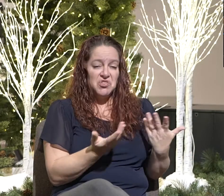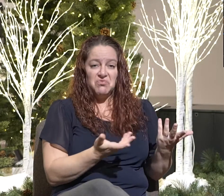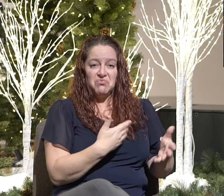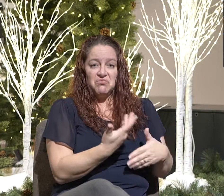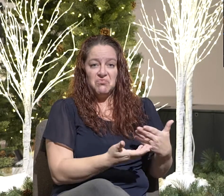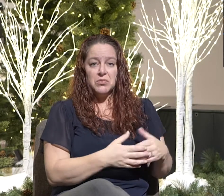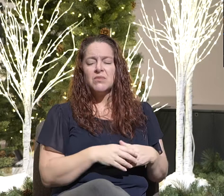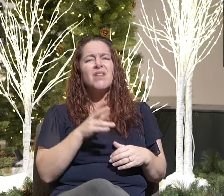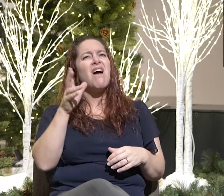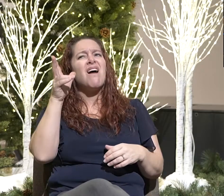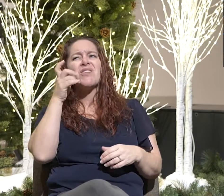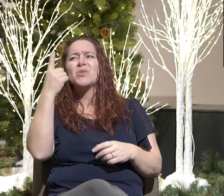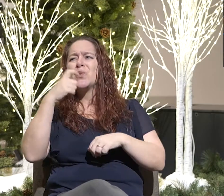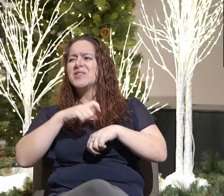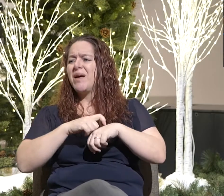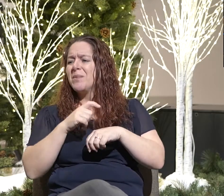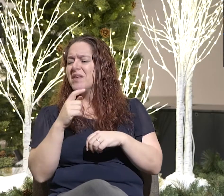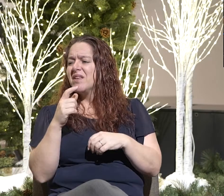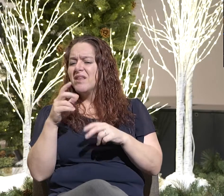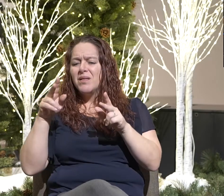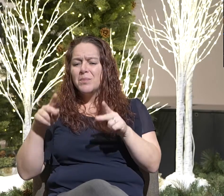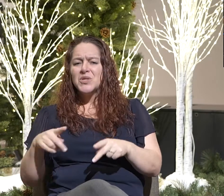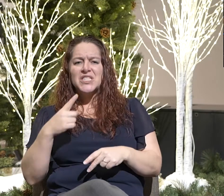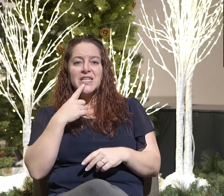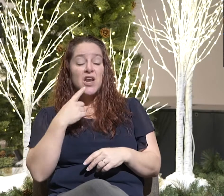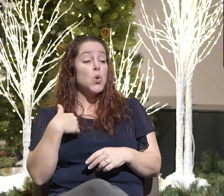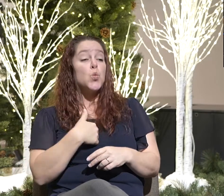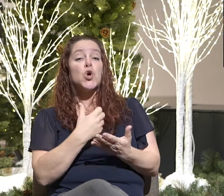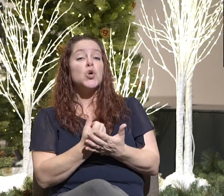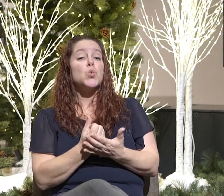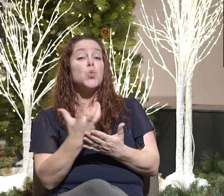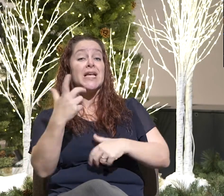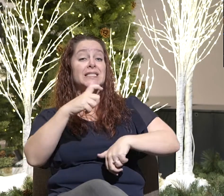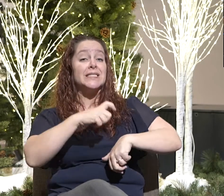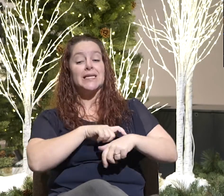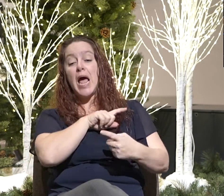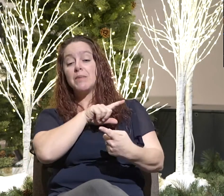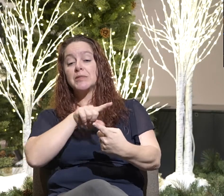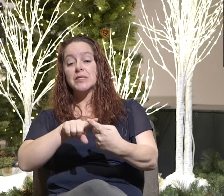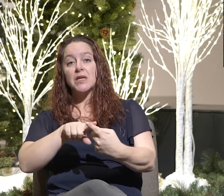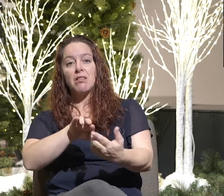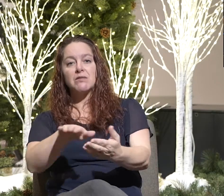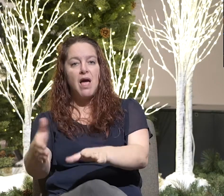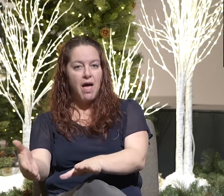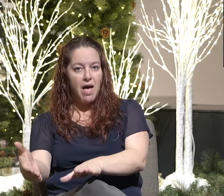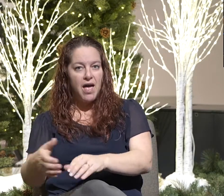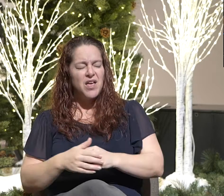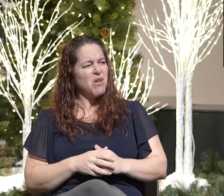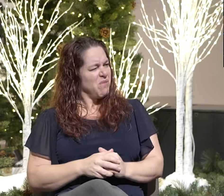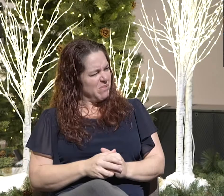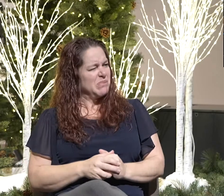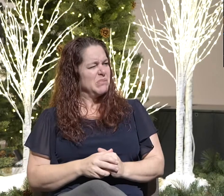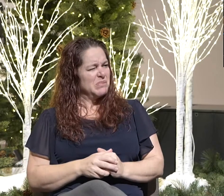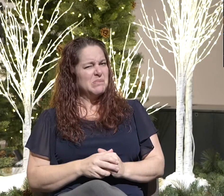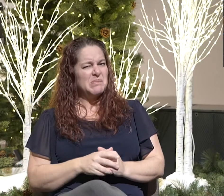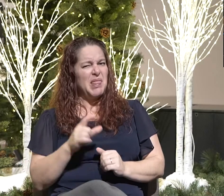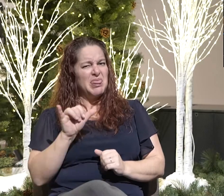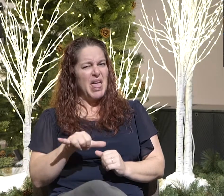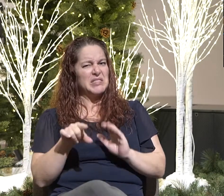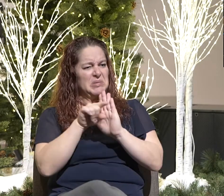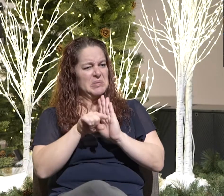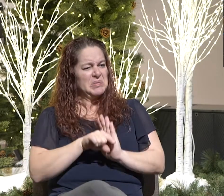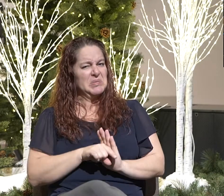I heard someone say once that we're just wasting time until we die. Seems pretty pessimistic.